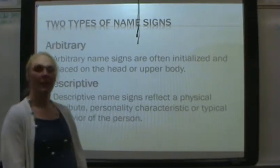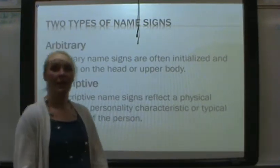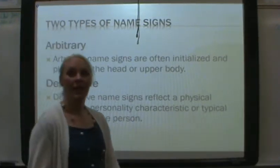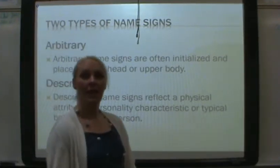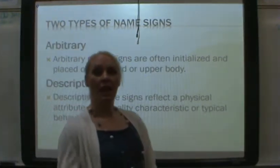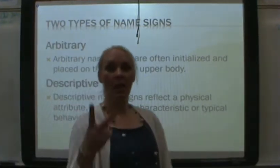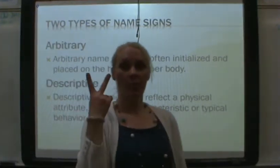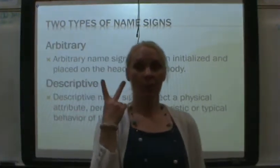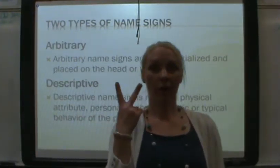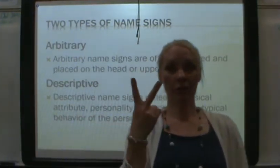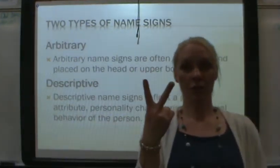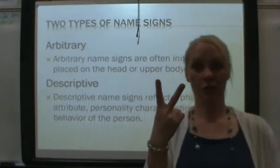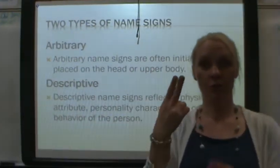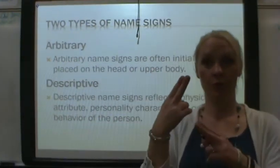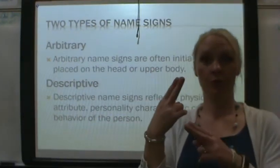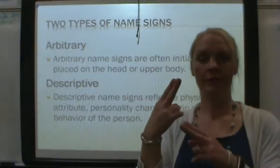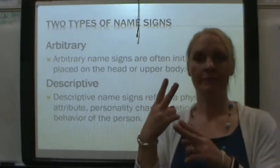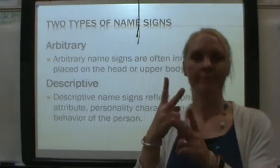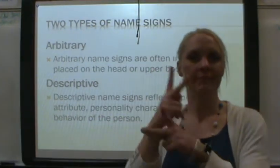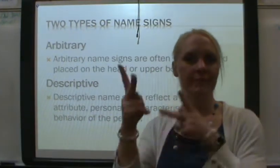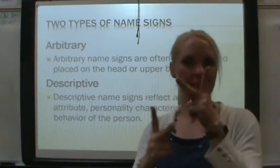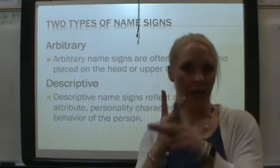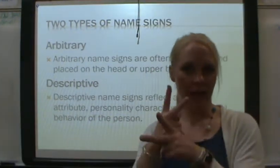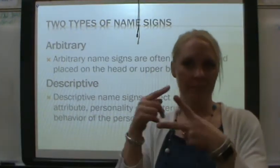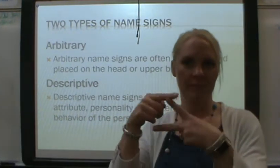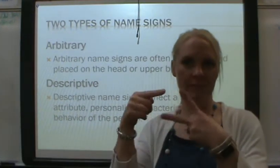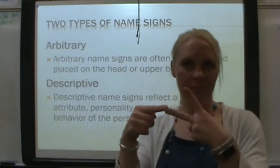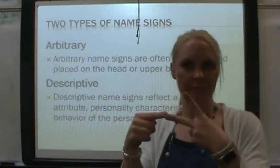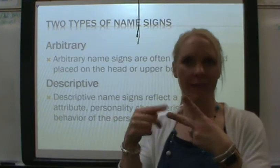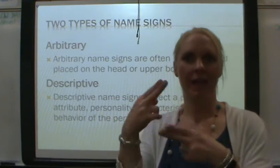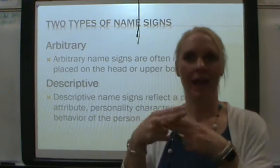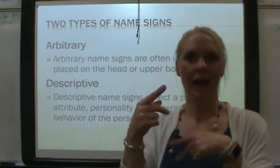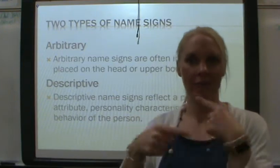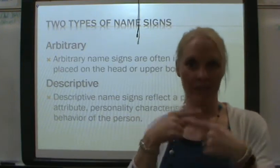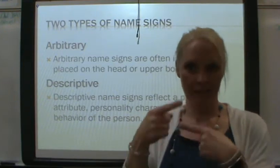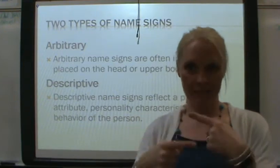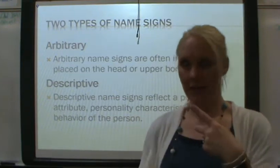There are two types of name signs.